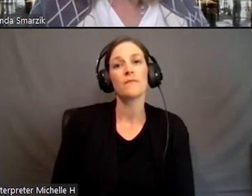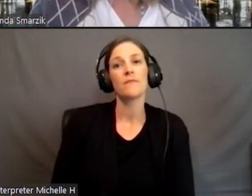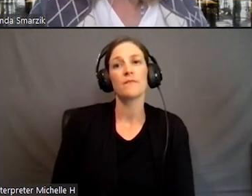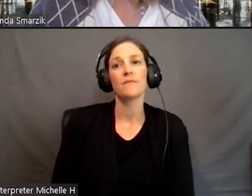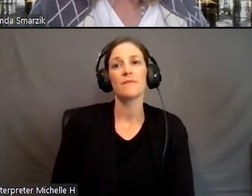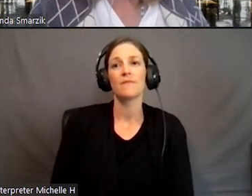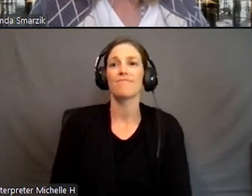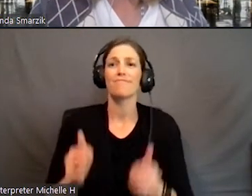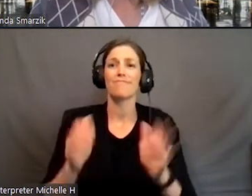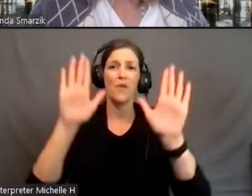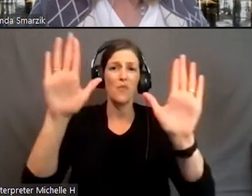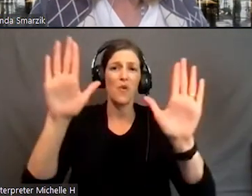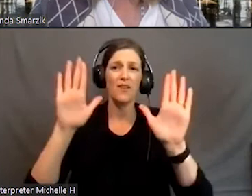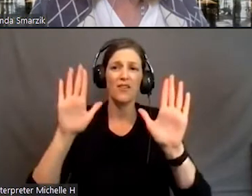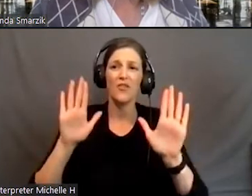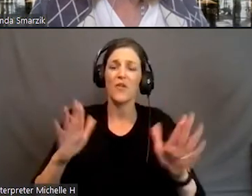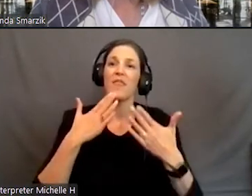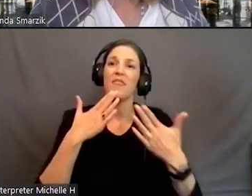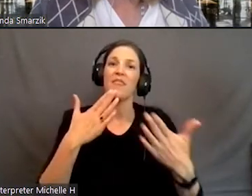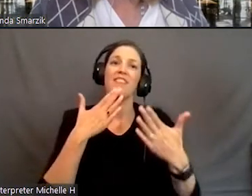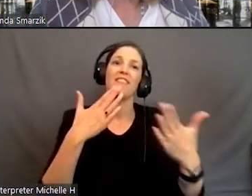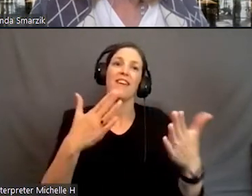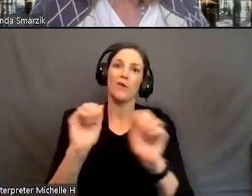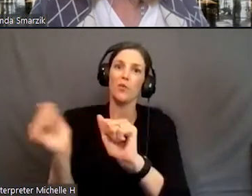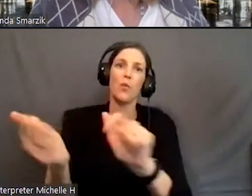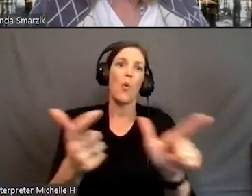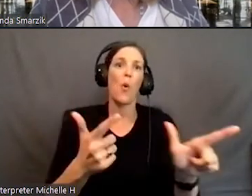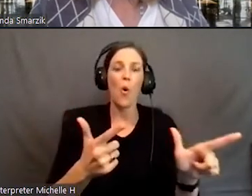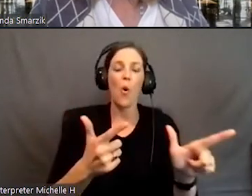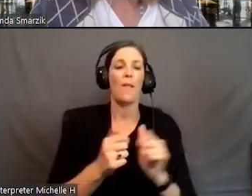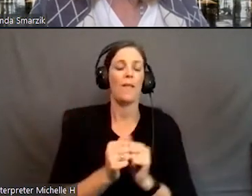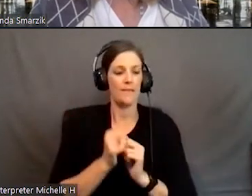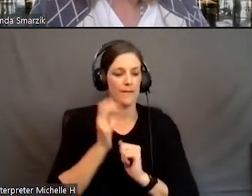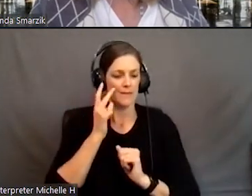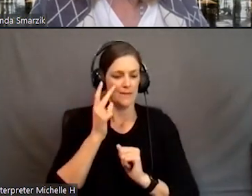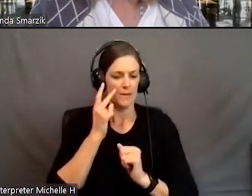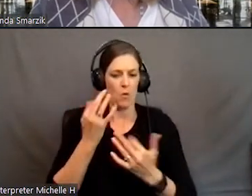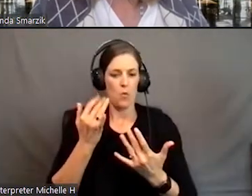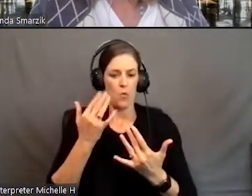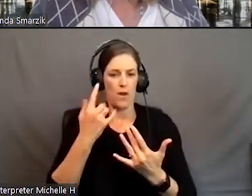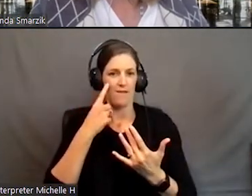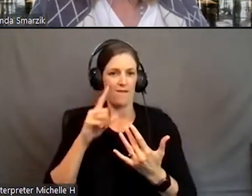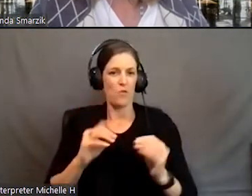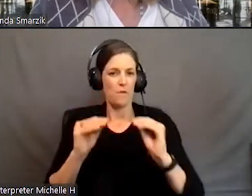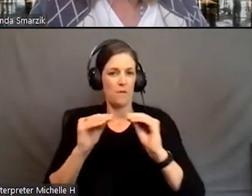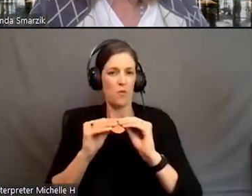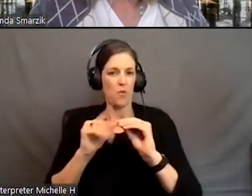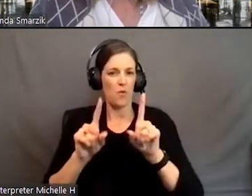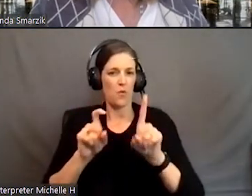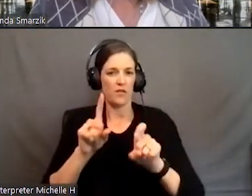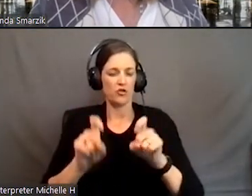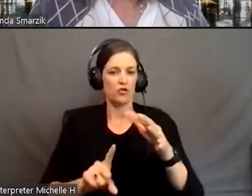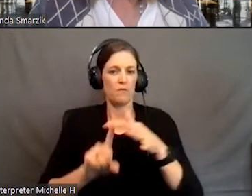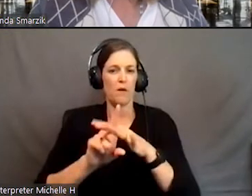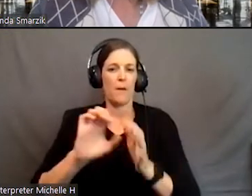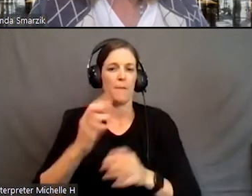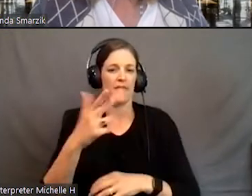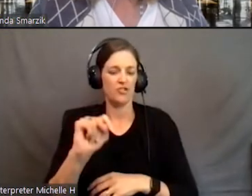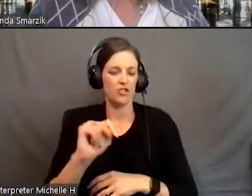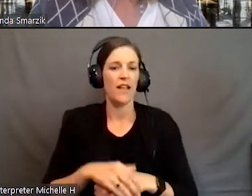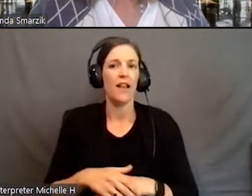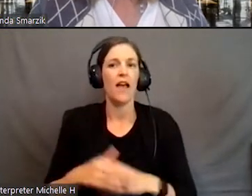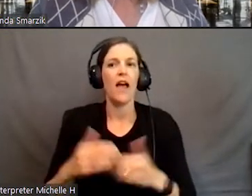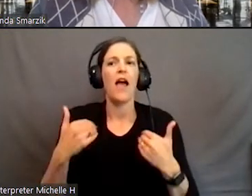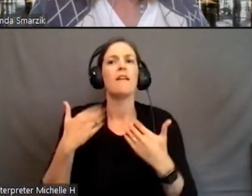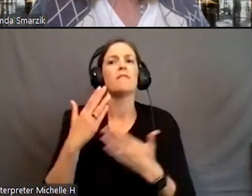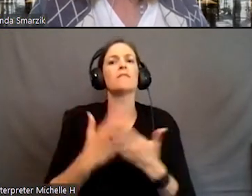Wonderful. Wonderful. Wonderful. Thank you all. Um, let's see. While I wait for more questions in the chat, I do have some, some